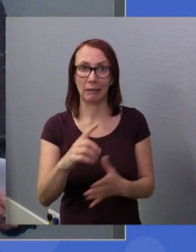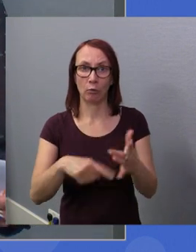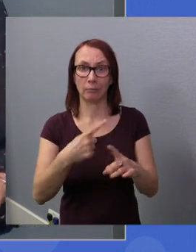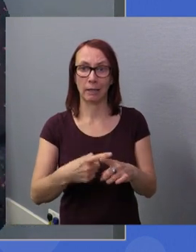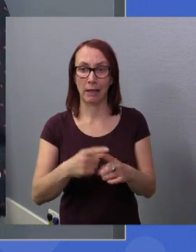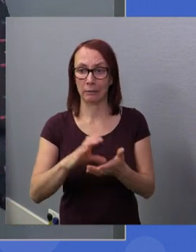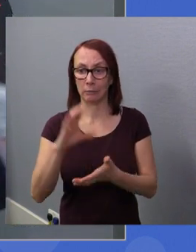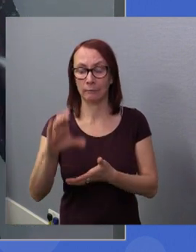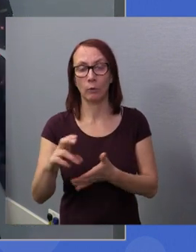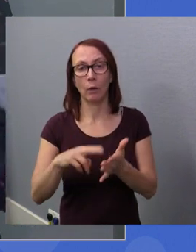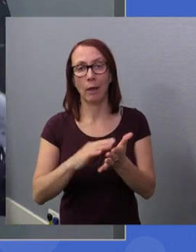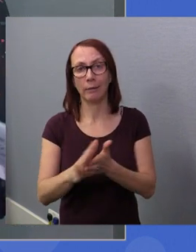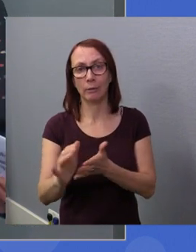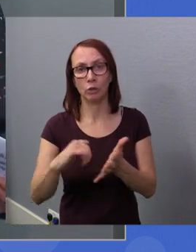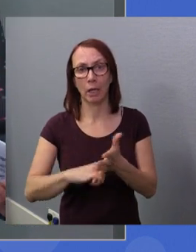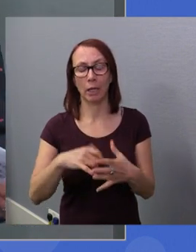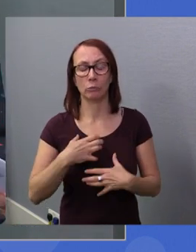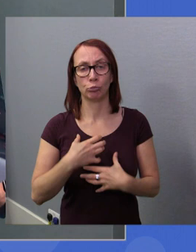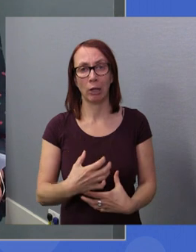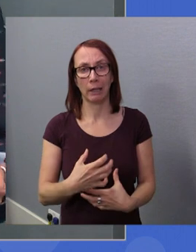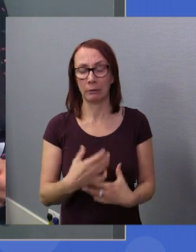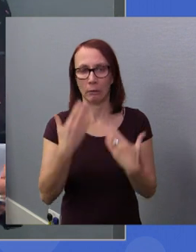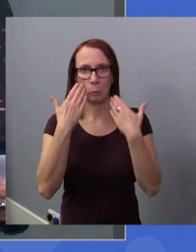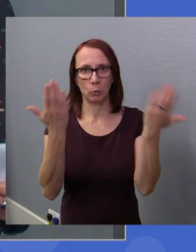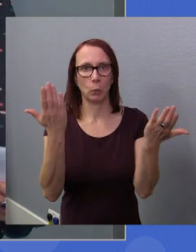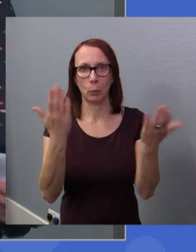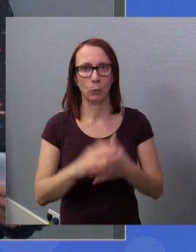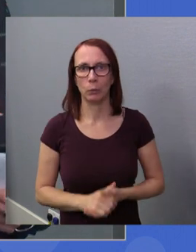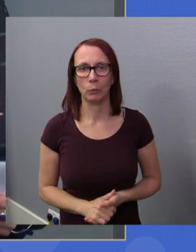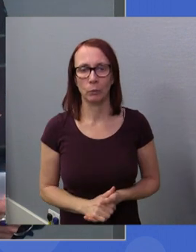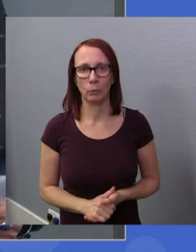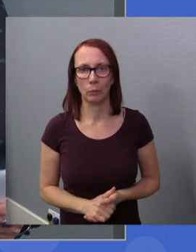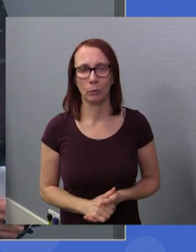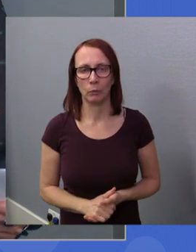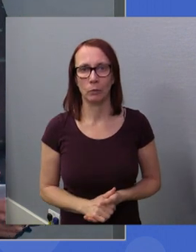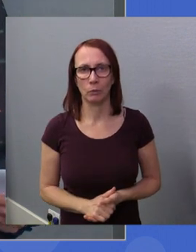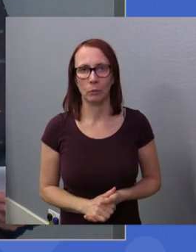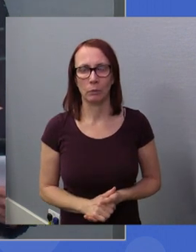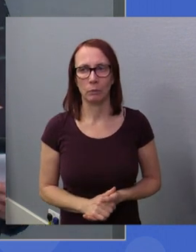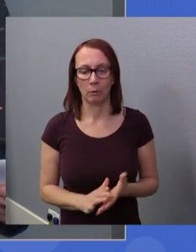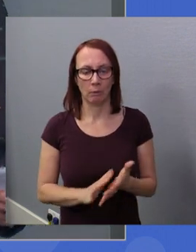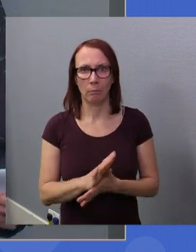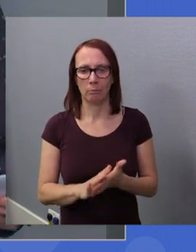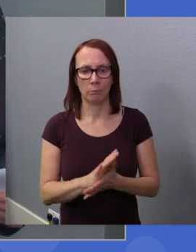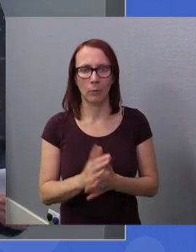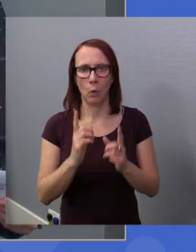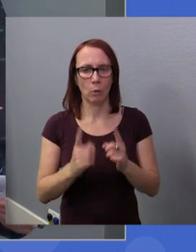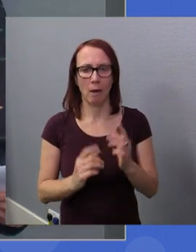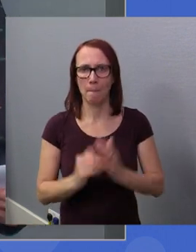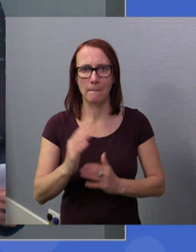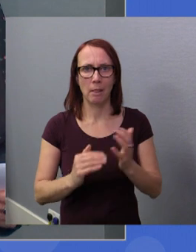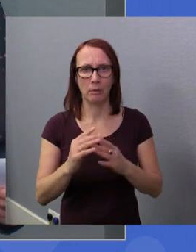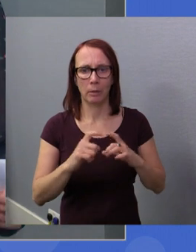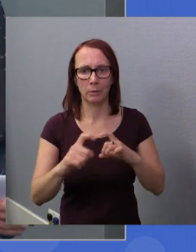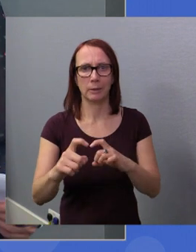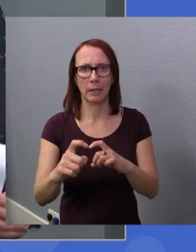national health and the population are not aware of that and they are aware of things like that. We can't build a sustainable country